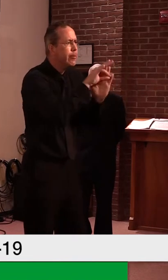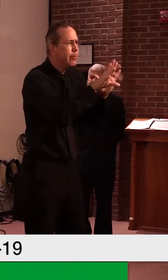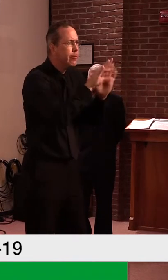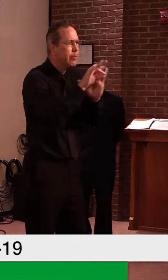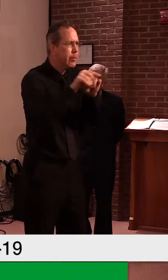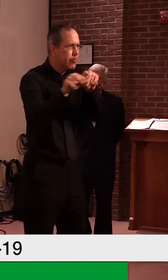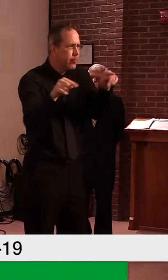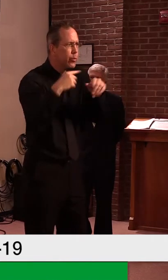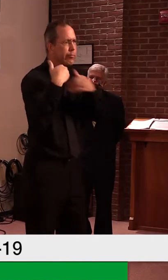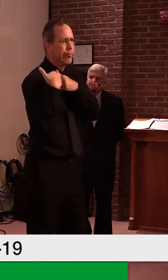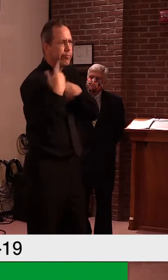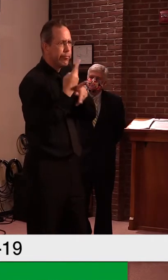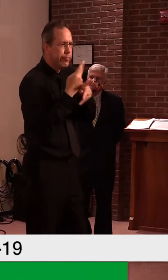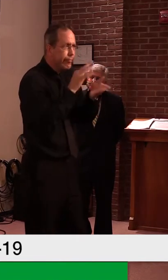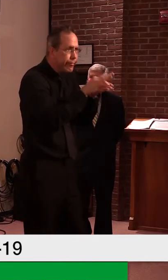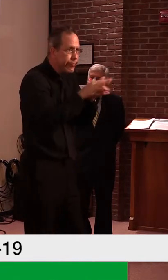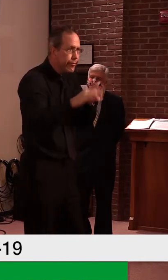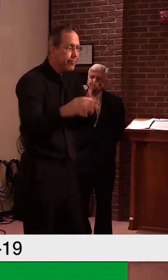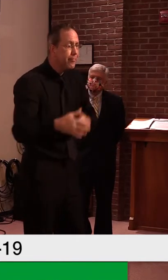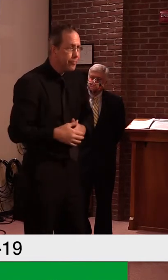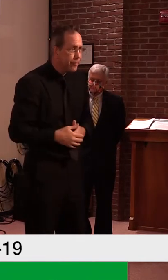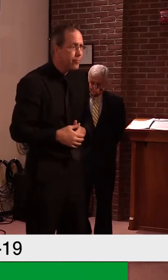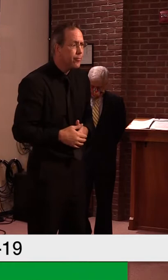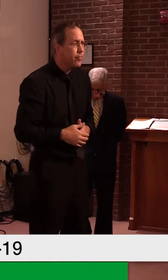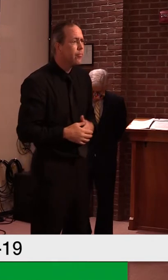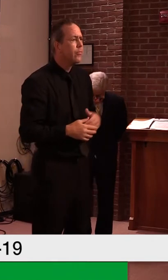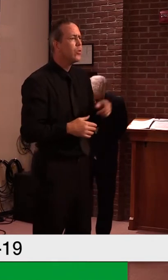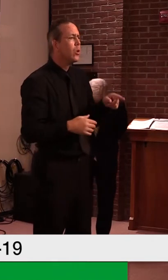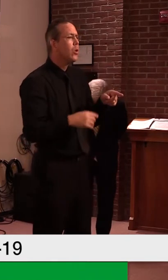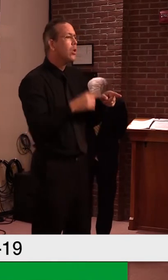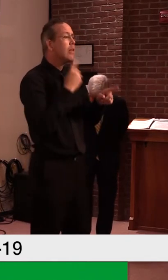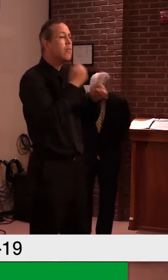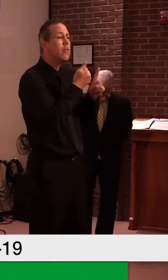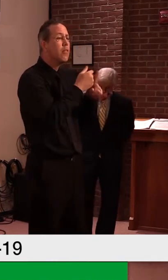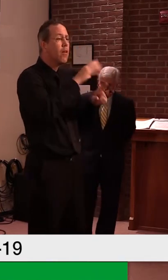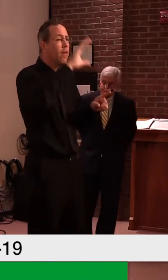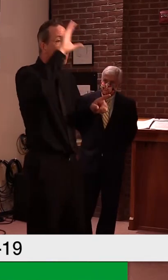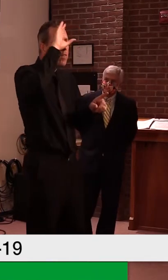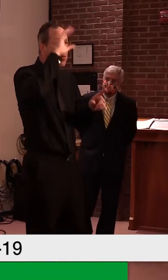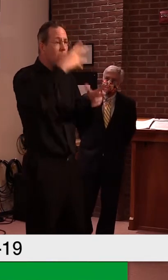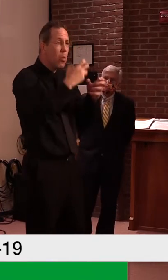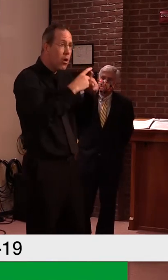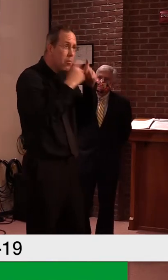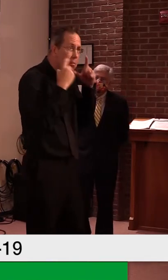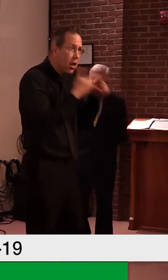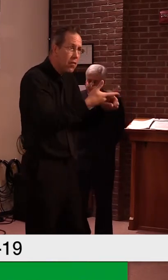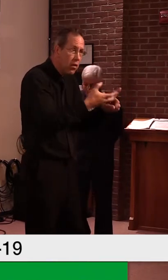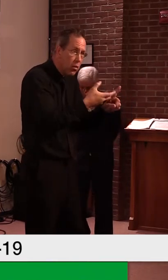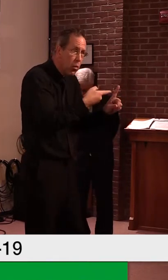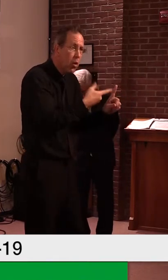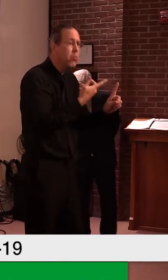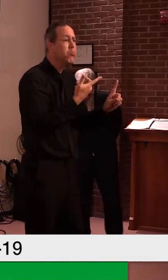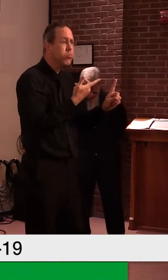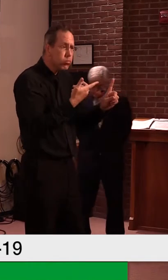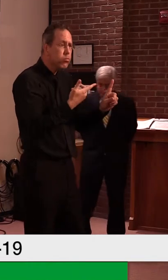reach out in a fire department, wanted to, uh, obtain some of these masks, they would go to the SEOC?